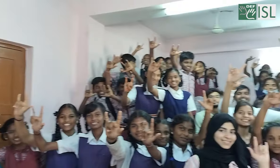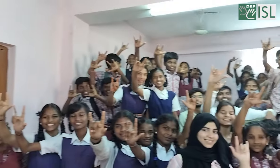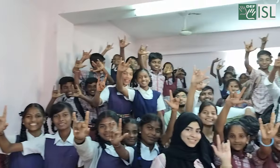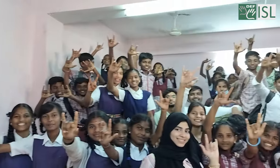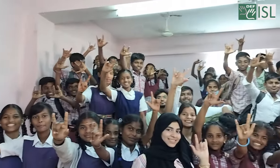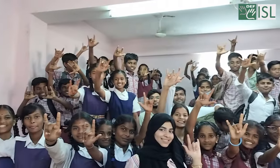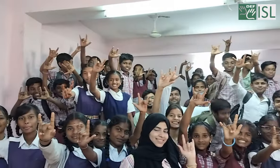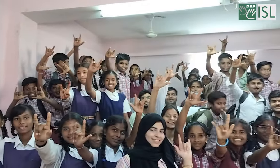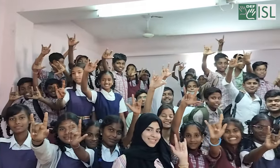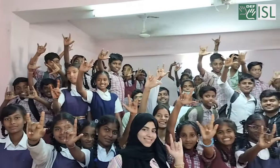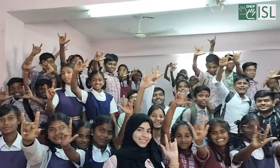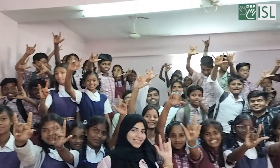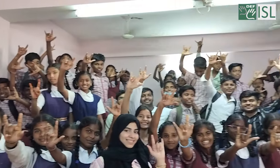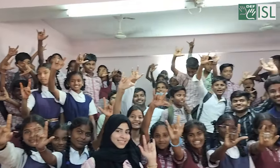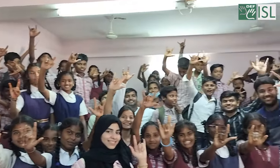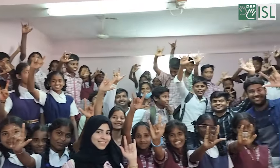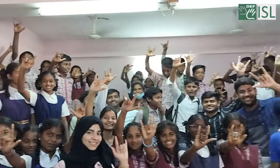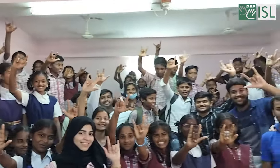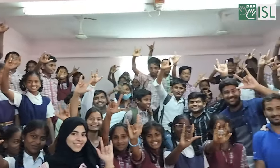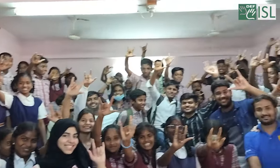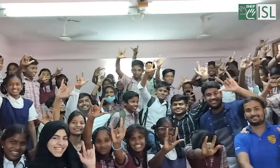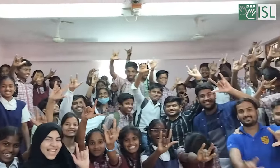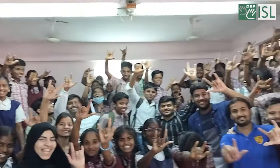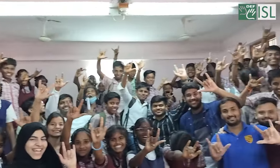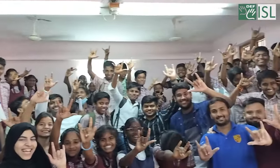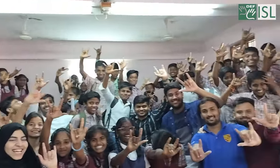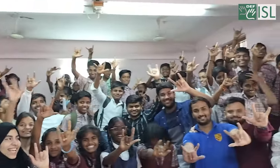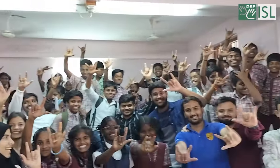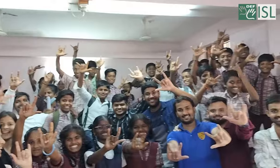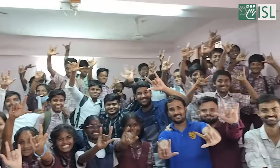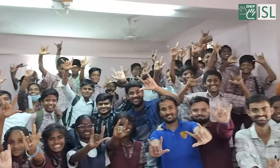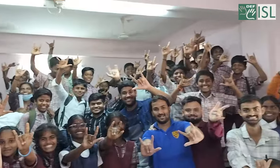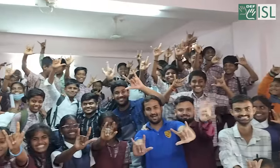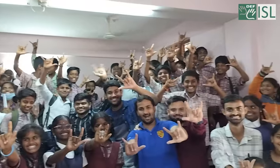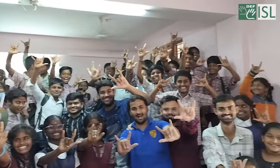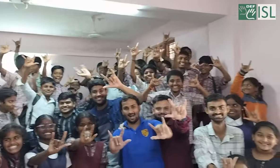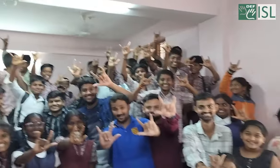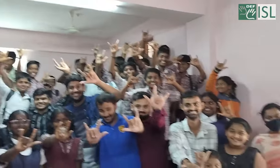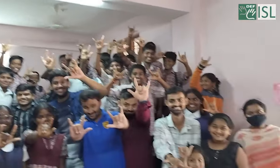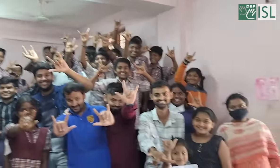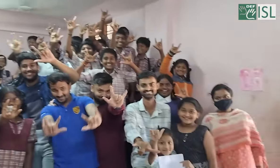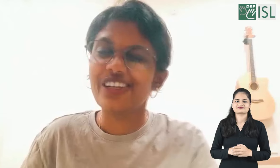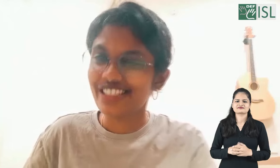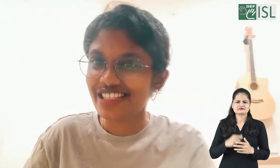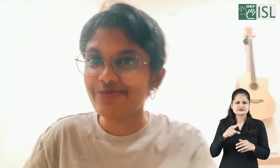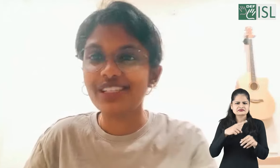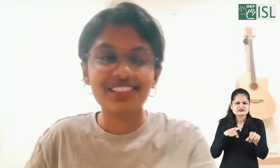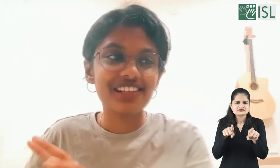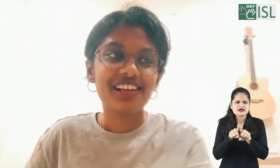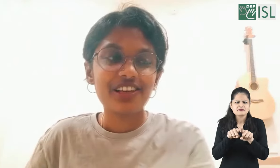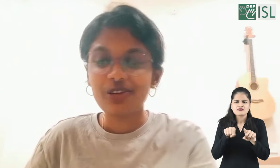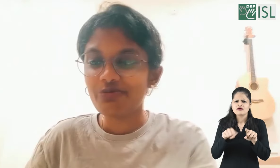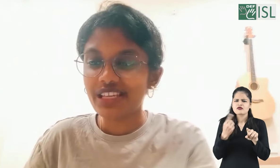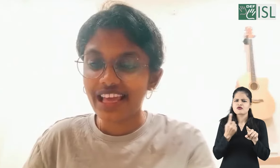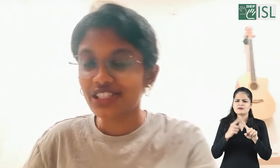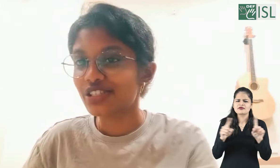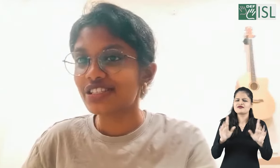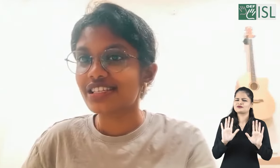that, but still, you many actions and